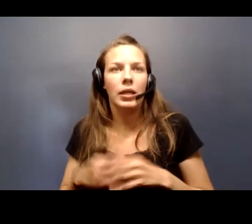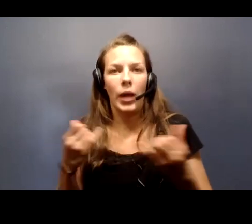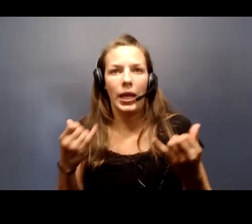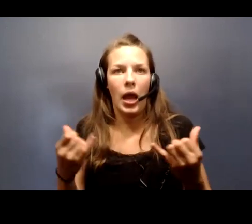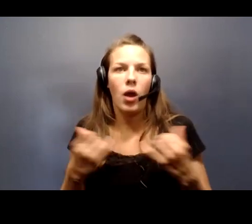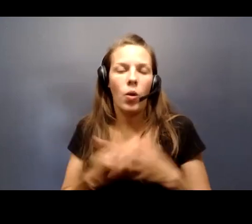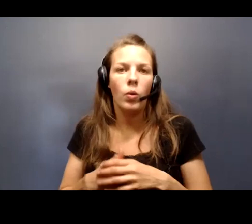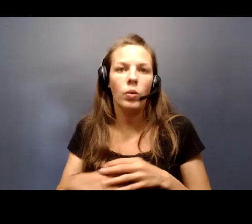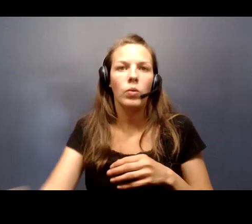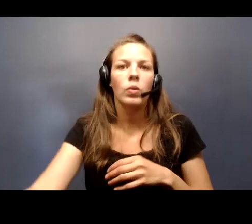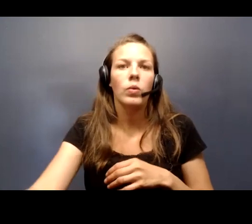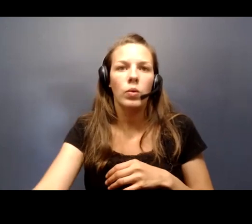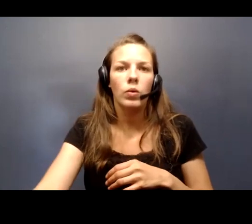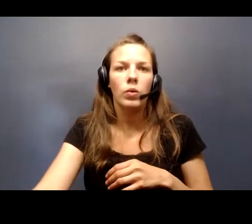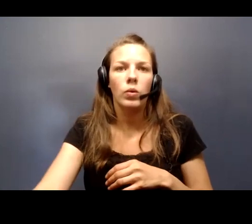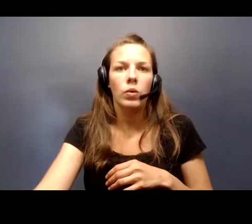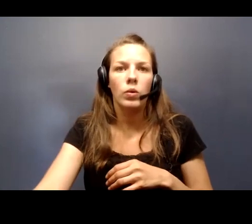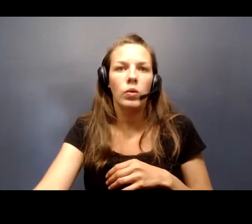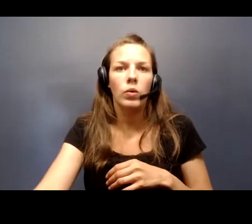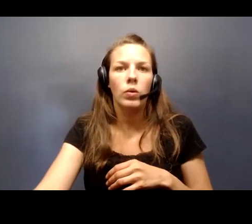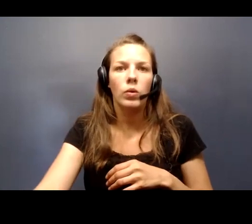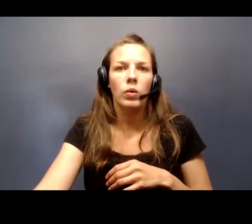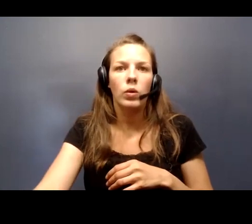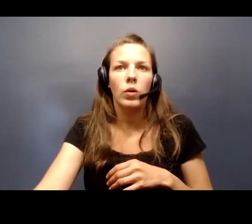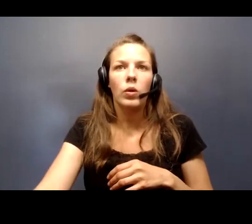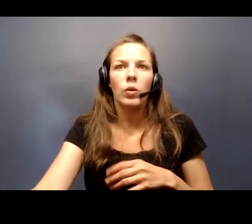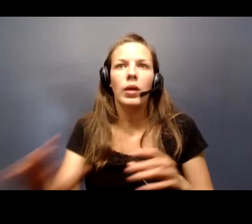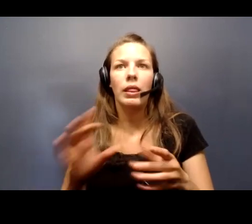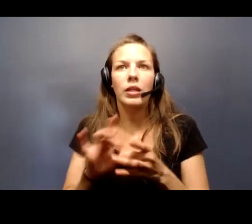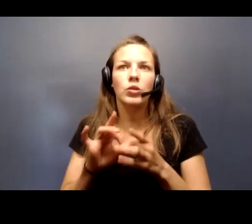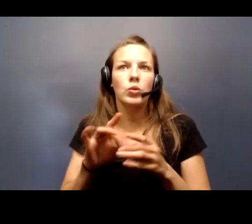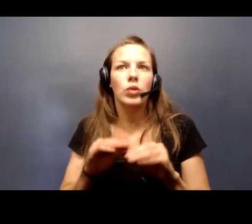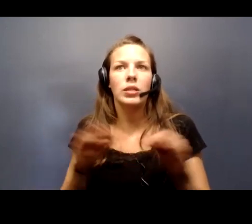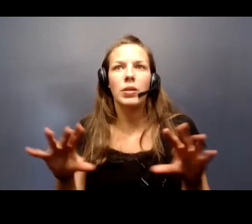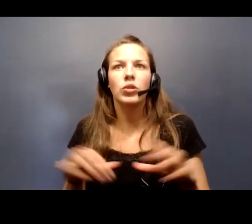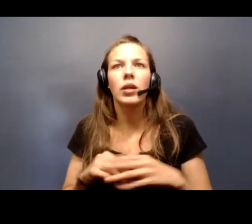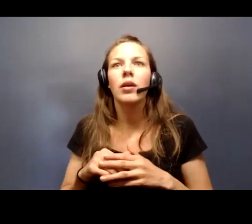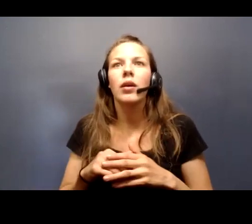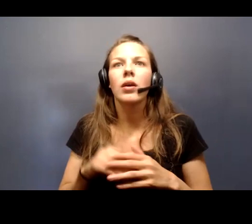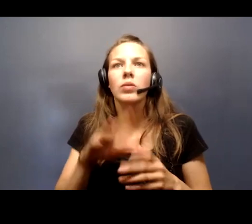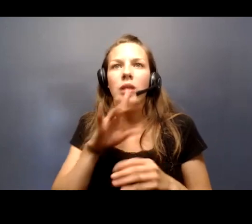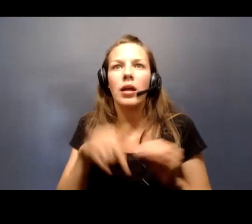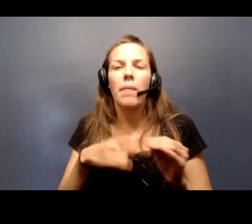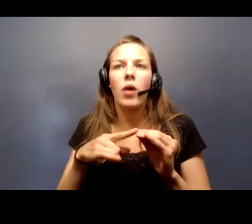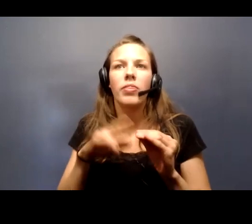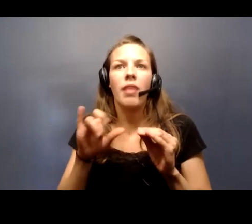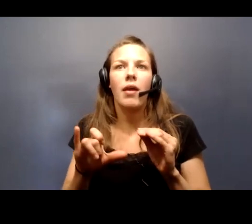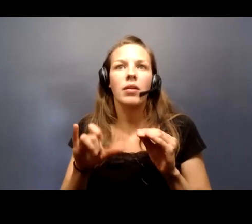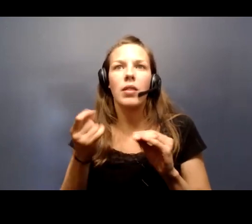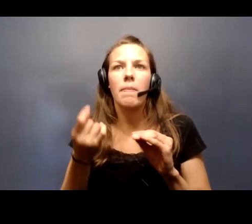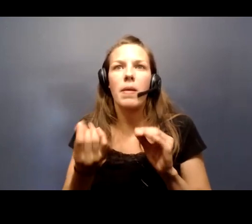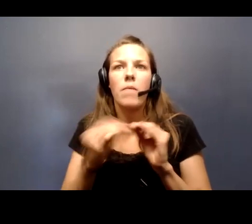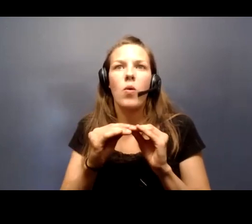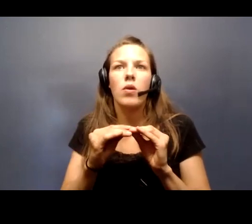in terms of transmission. And I'll talk about that, I think, a little bit more